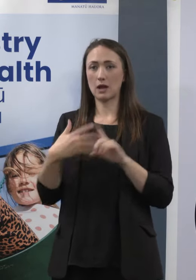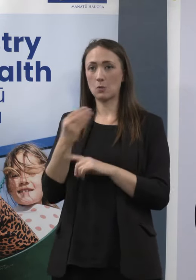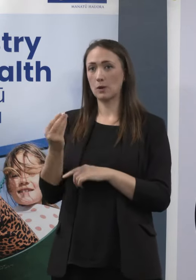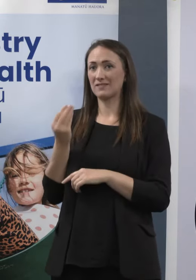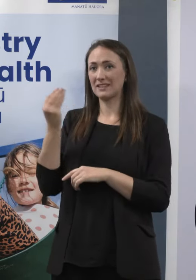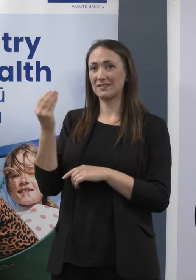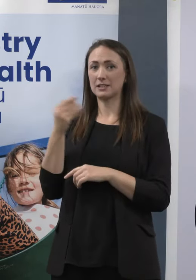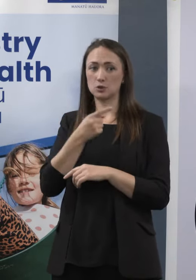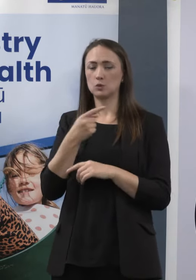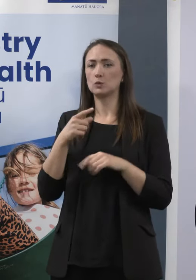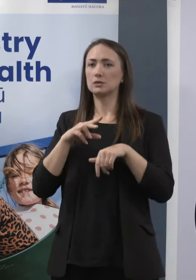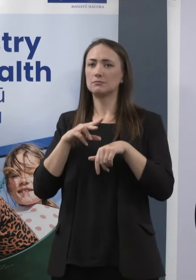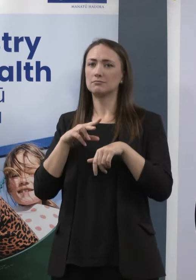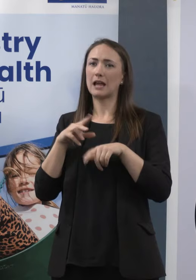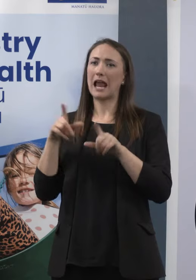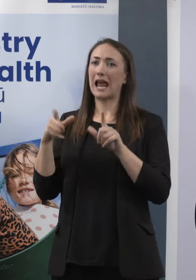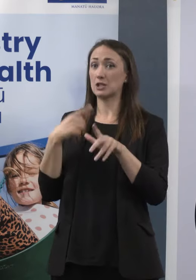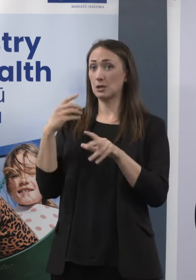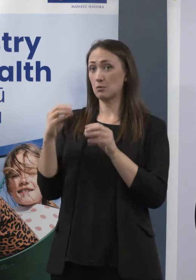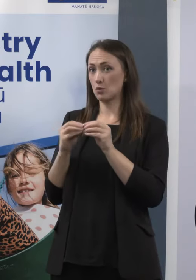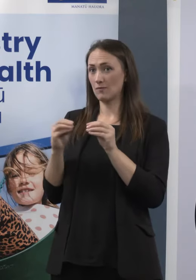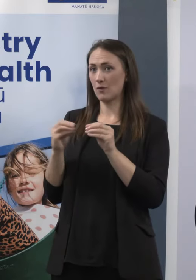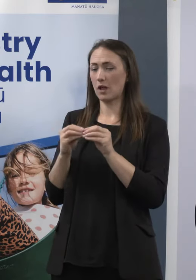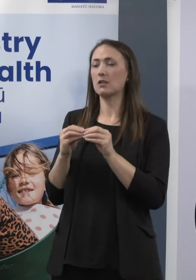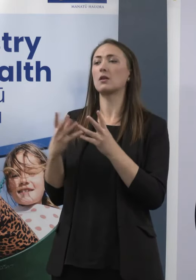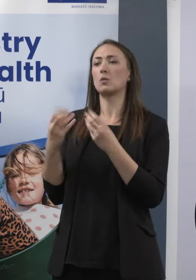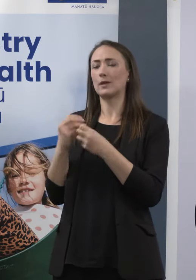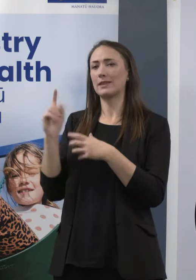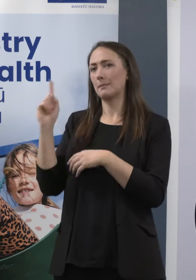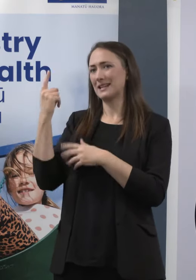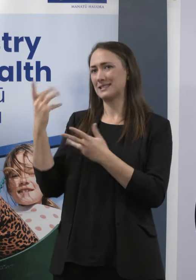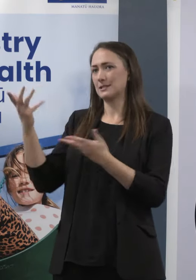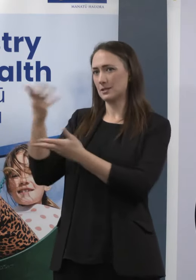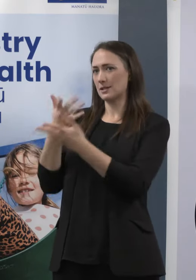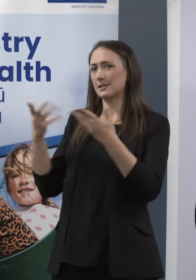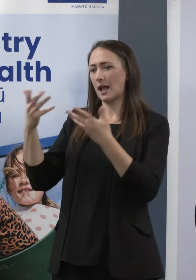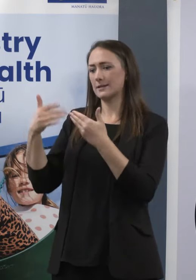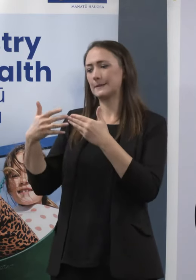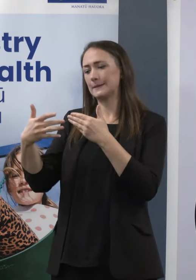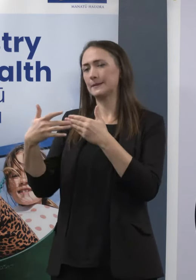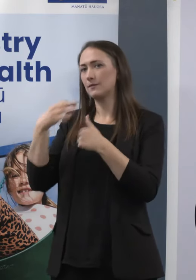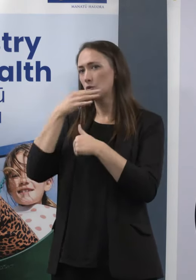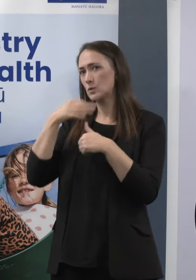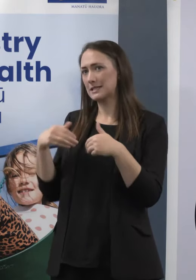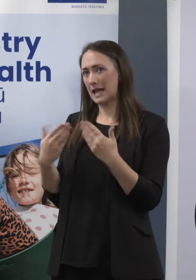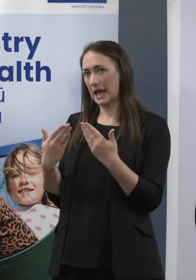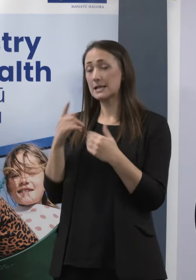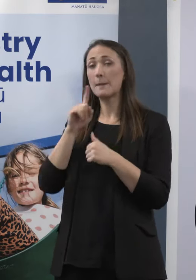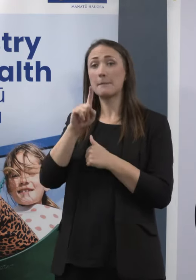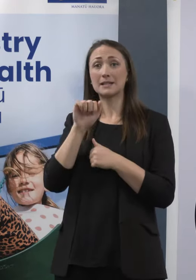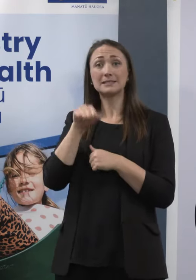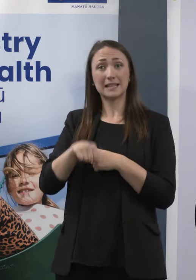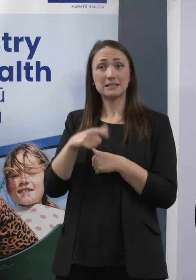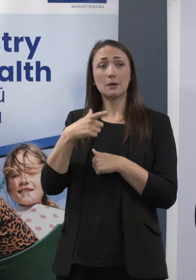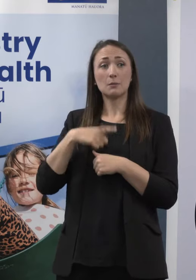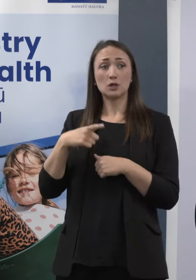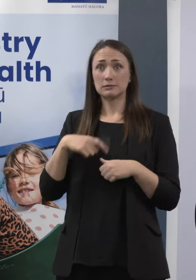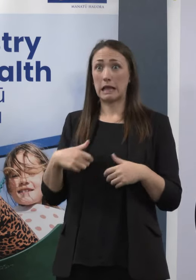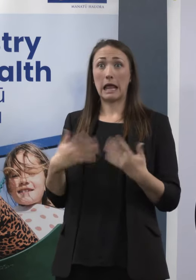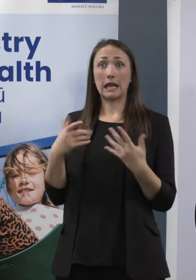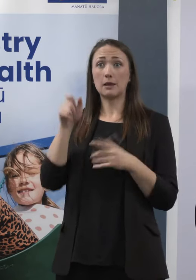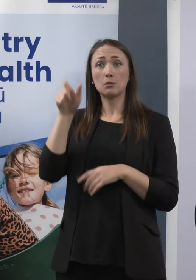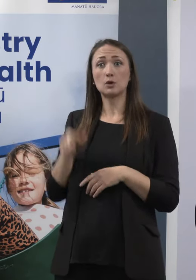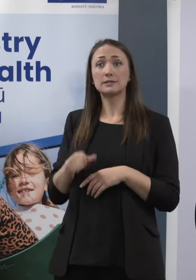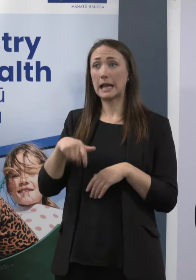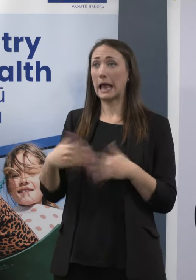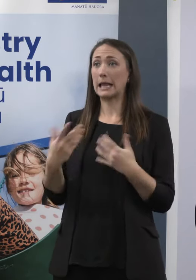Director-General and will be discussed by Ministers in the coming days. You're right that because there is access to, free access, everyone has got the